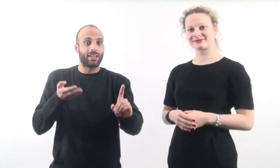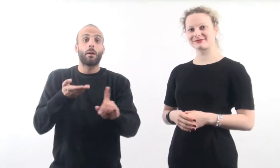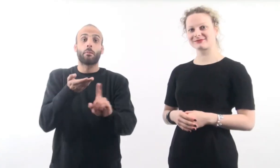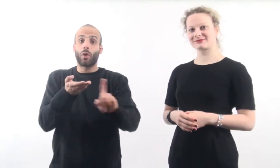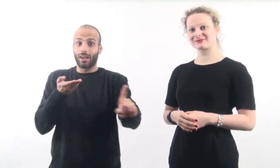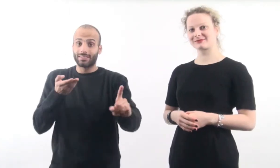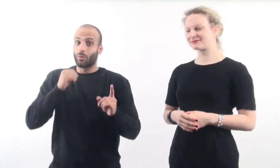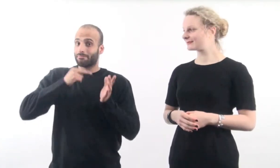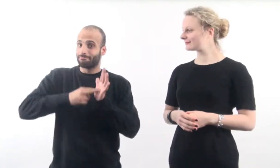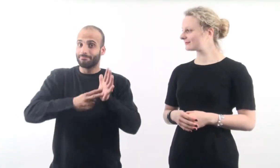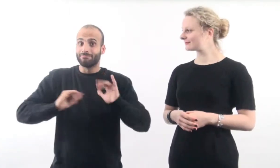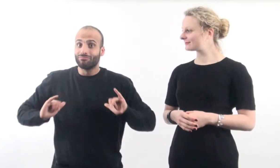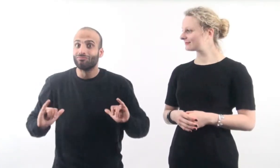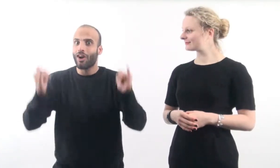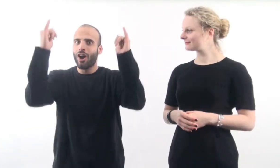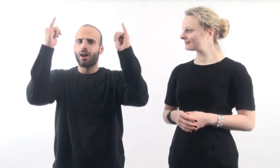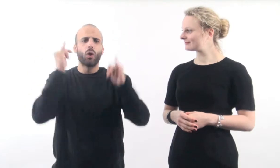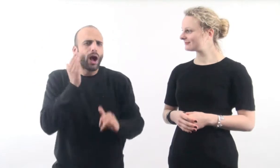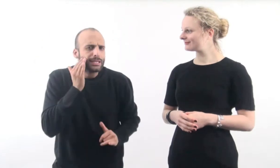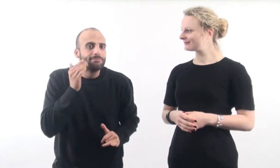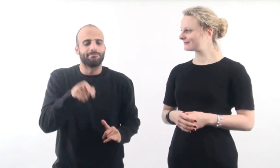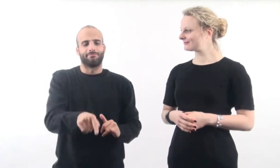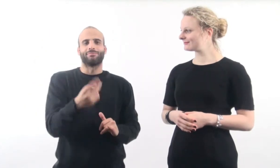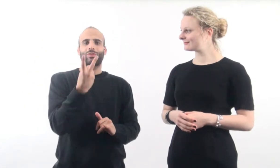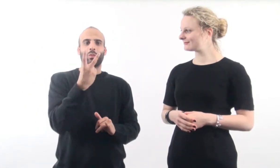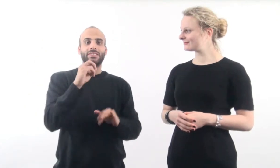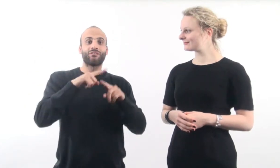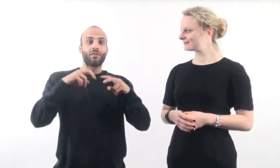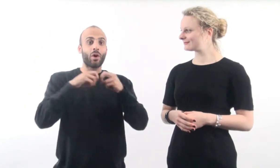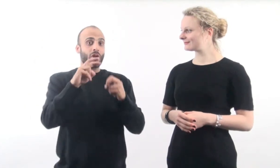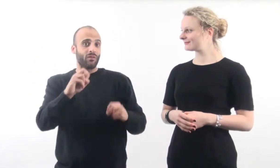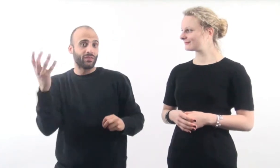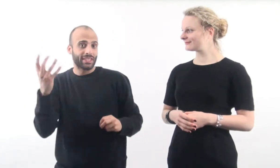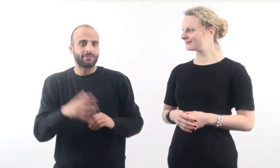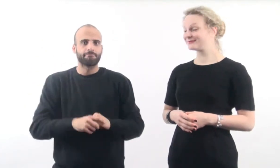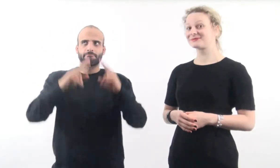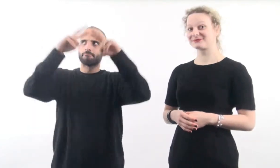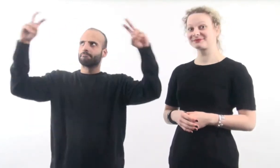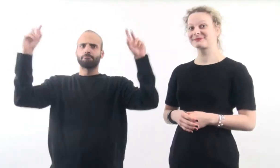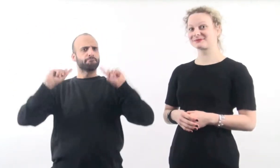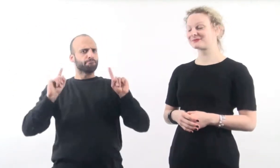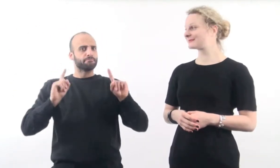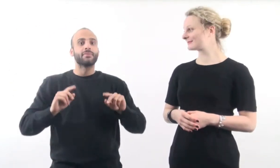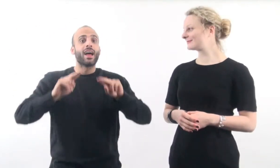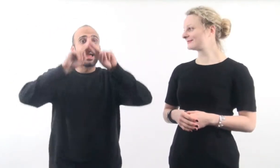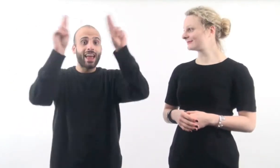Communication ID and Community ID have planned a celebratory event for the 20th February 2015